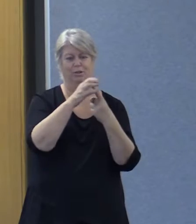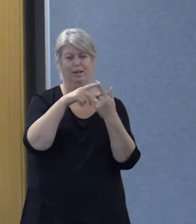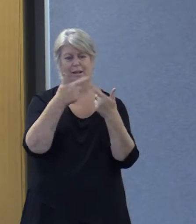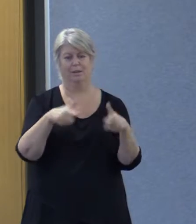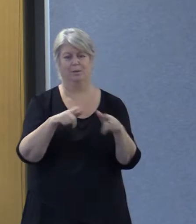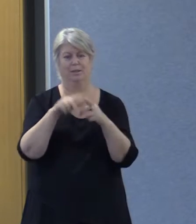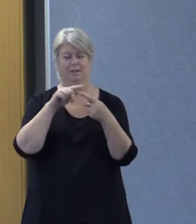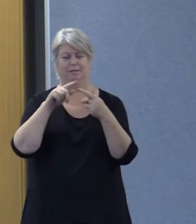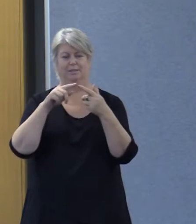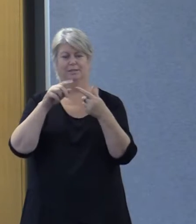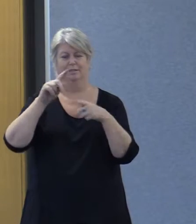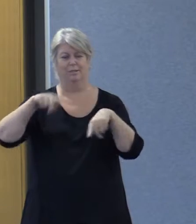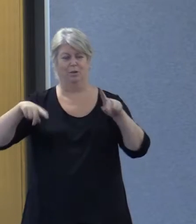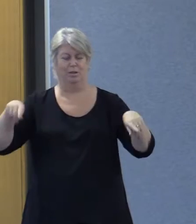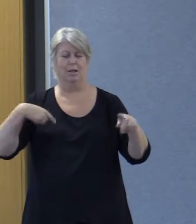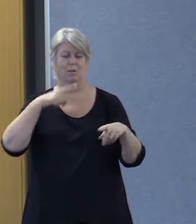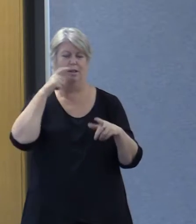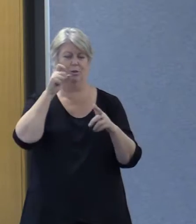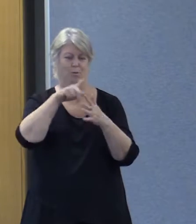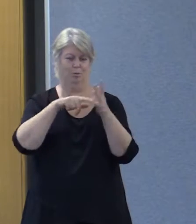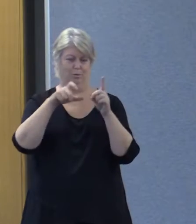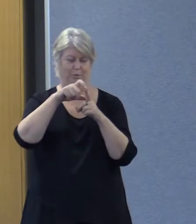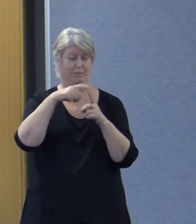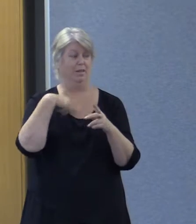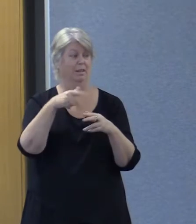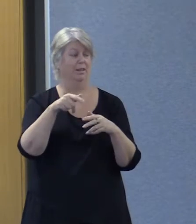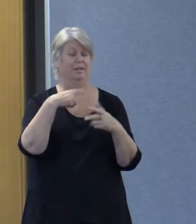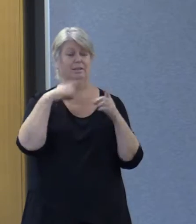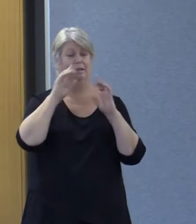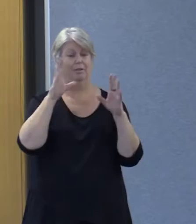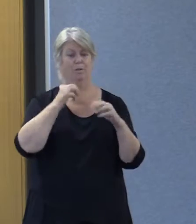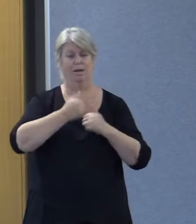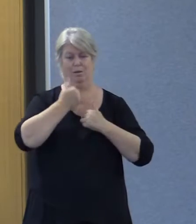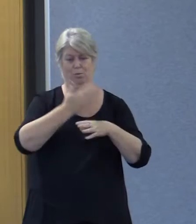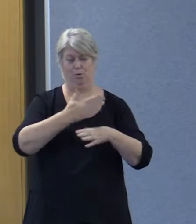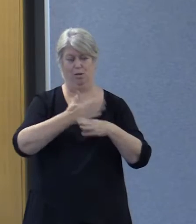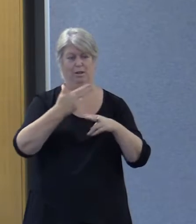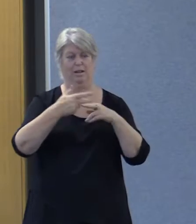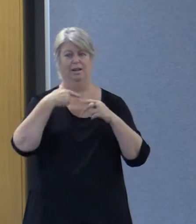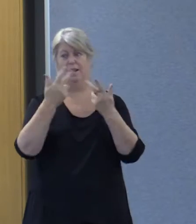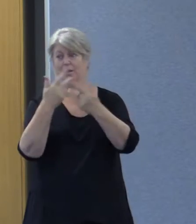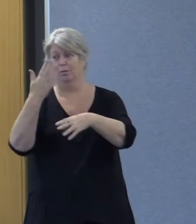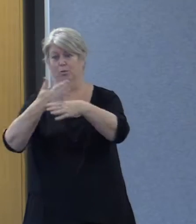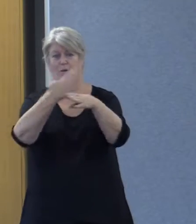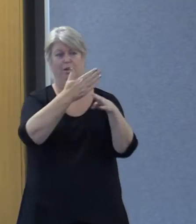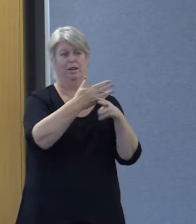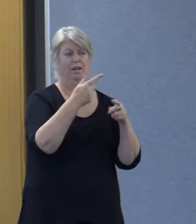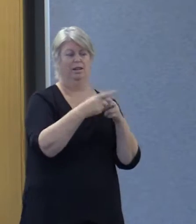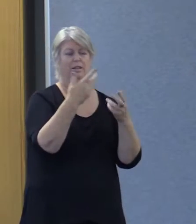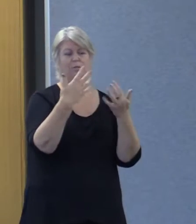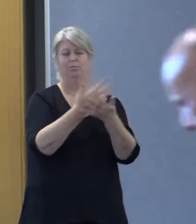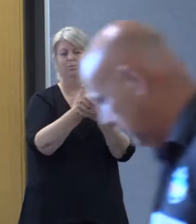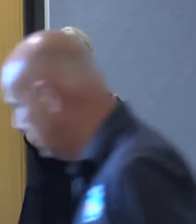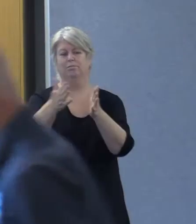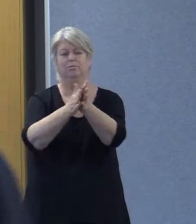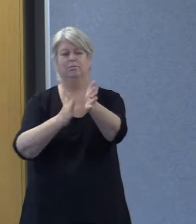I will say cold. It is clear from Amparo's work and that of others that long-standing disadvantage and discrimination